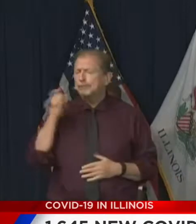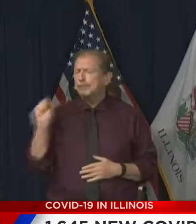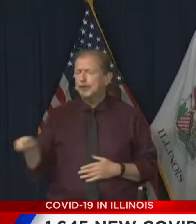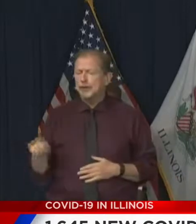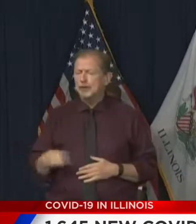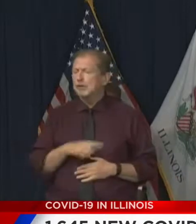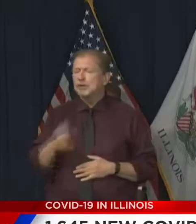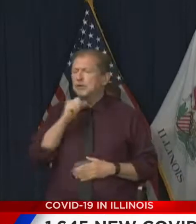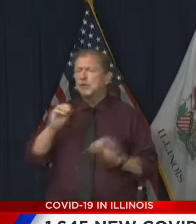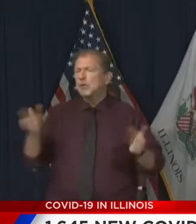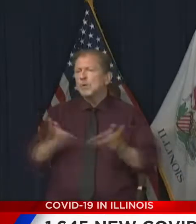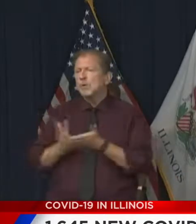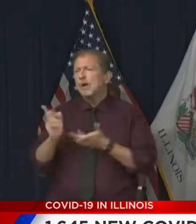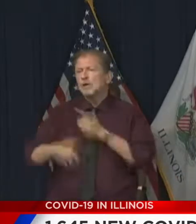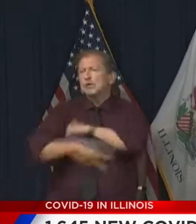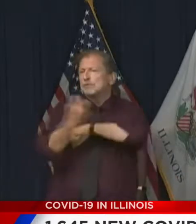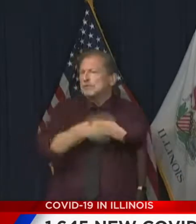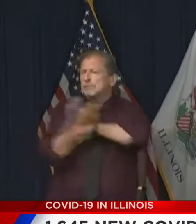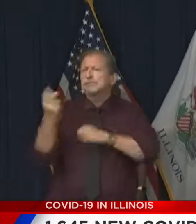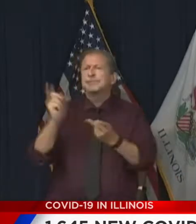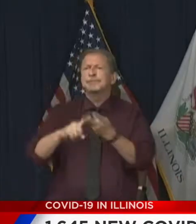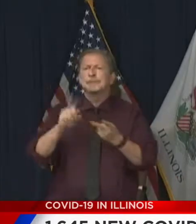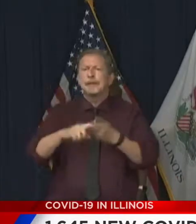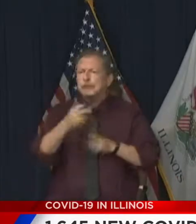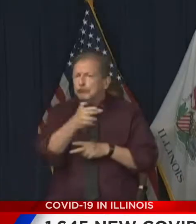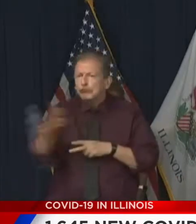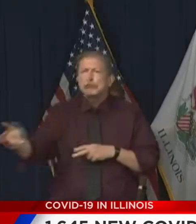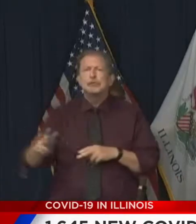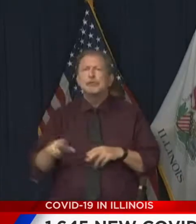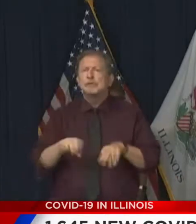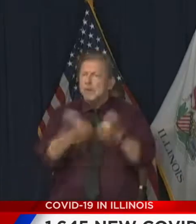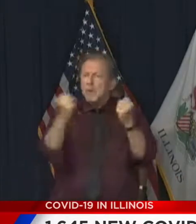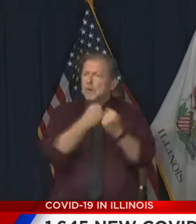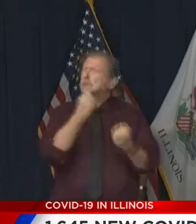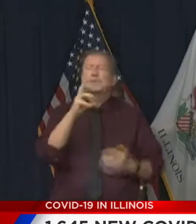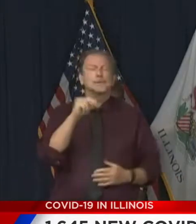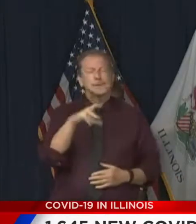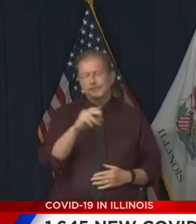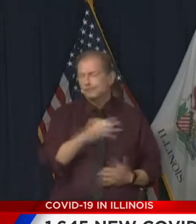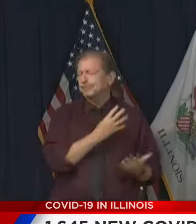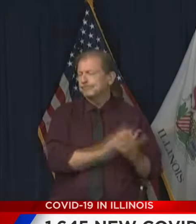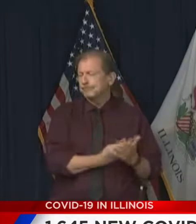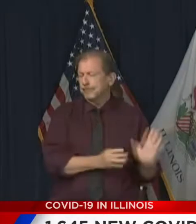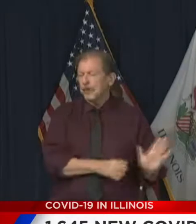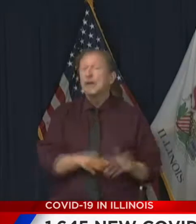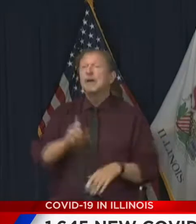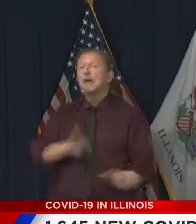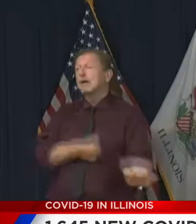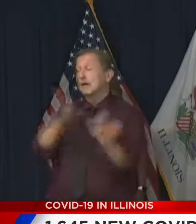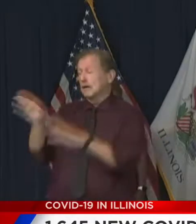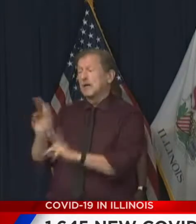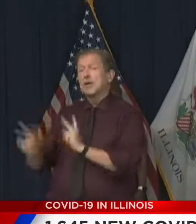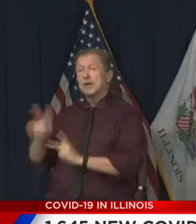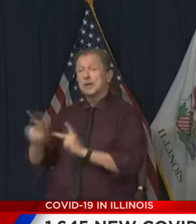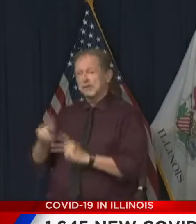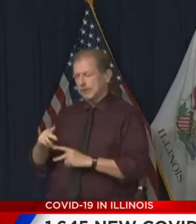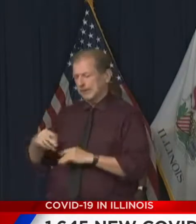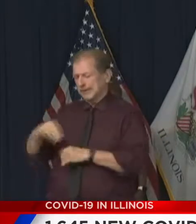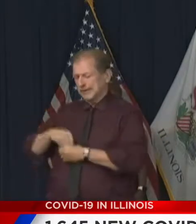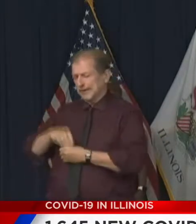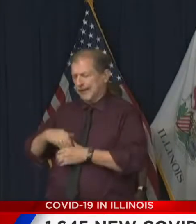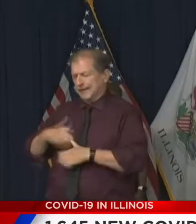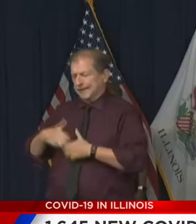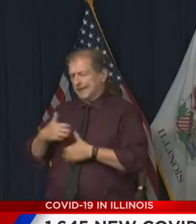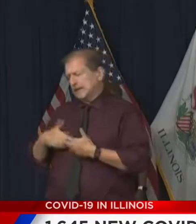So, you know, let's set that as a baseline. People who are protesting and voicing